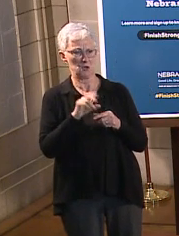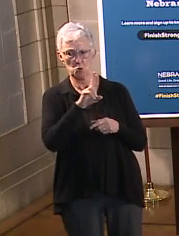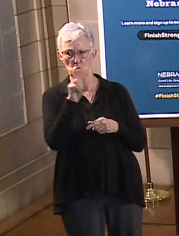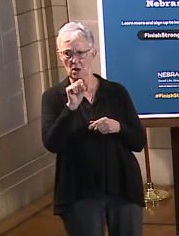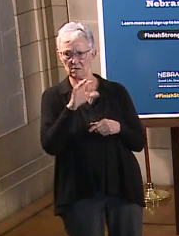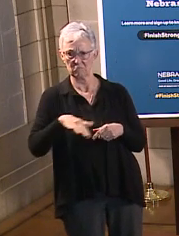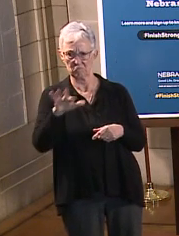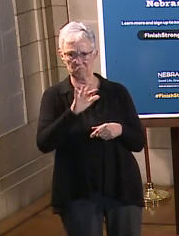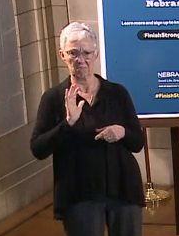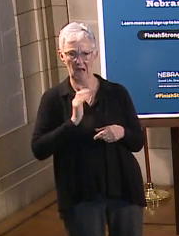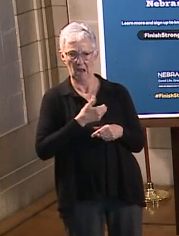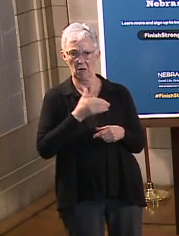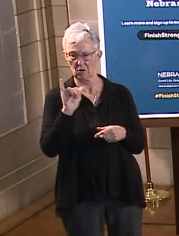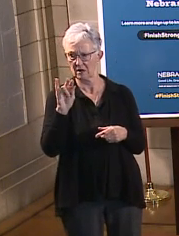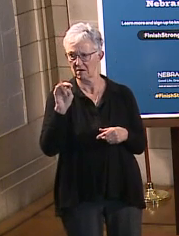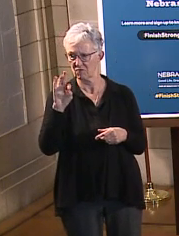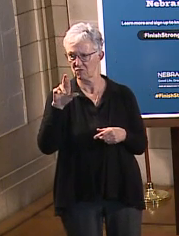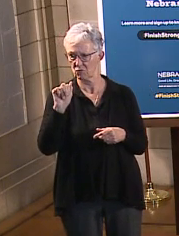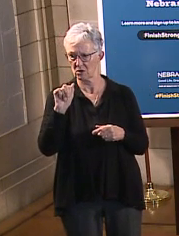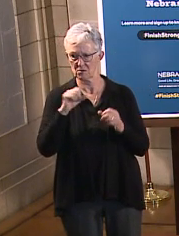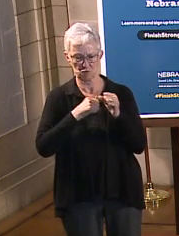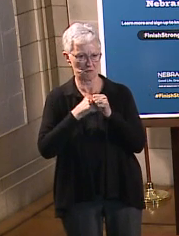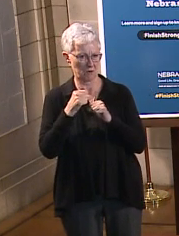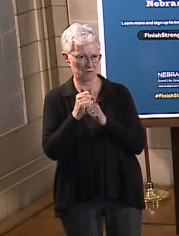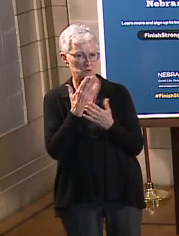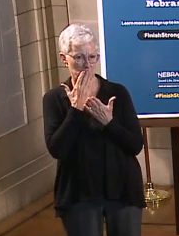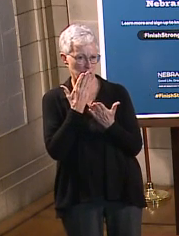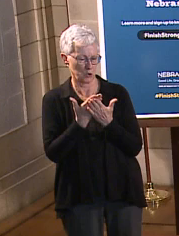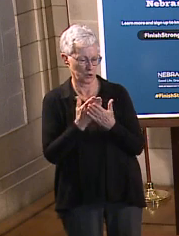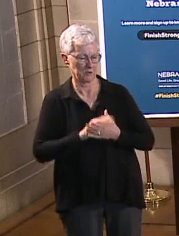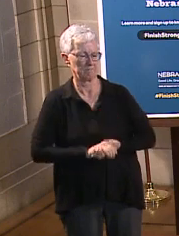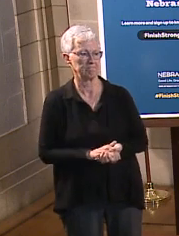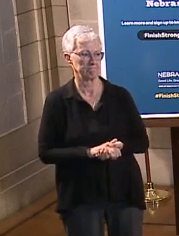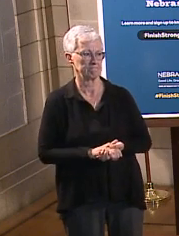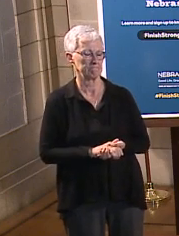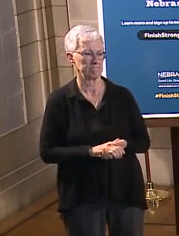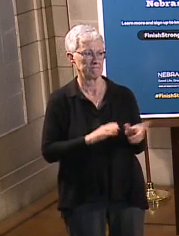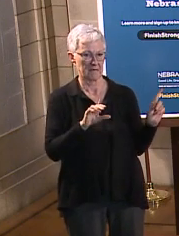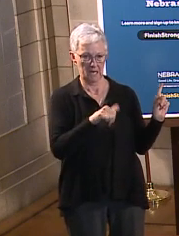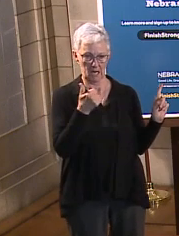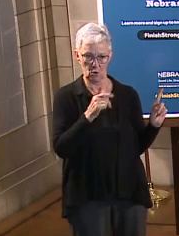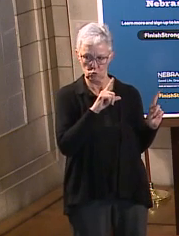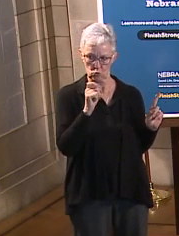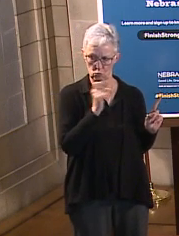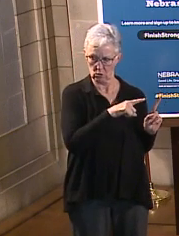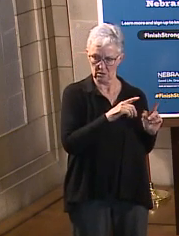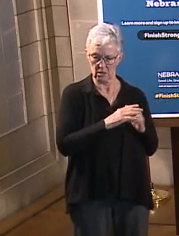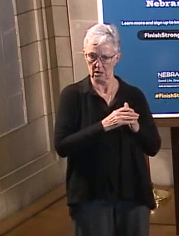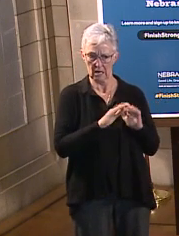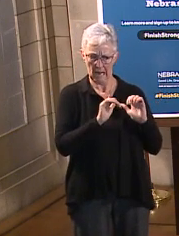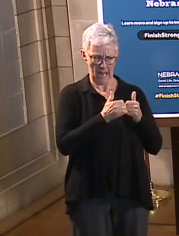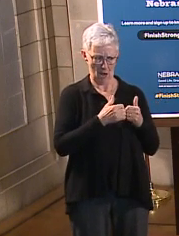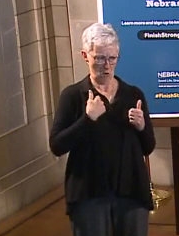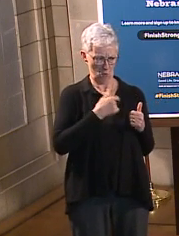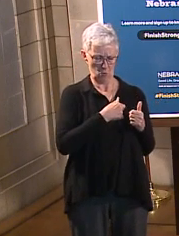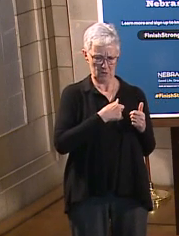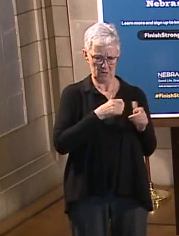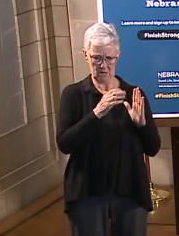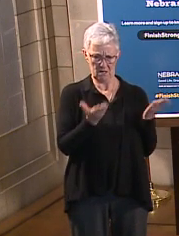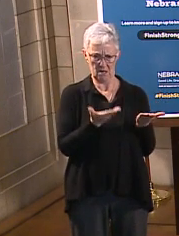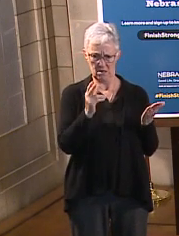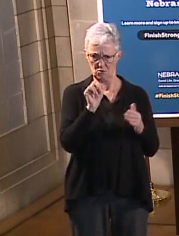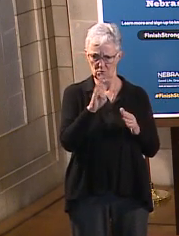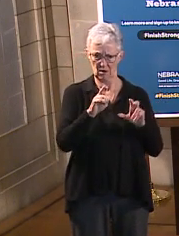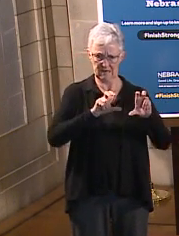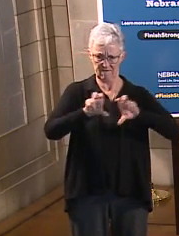infrastructure. And then a follow-on question, and in what ways is the state investing in its infrastructure program, specifically affordable